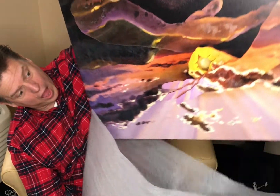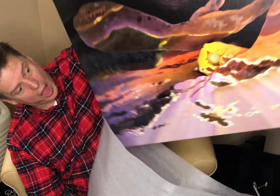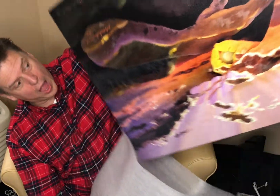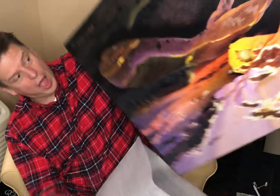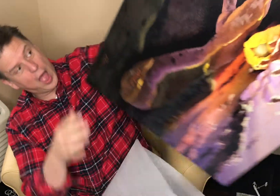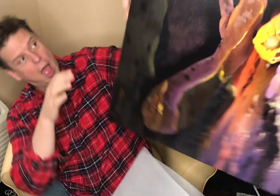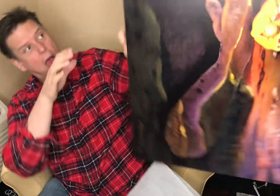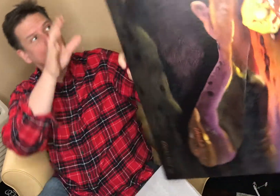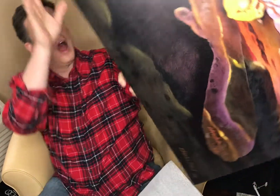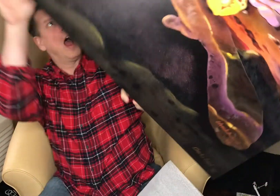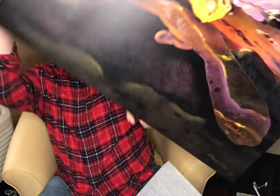wow